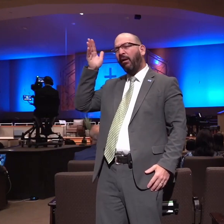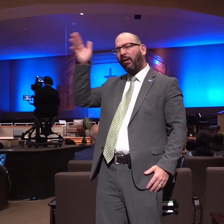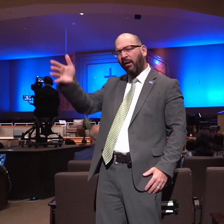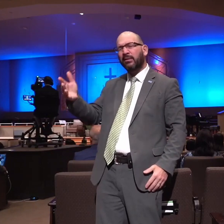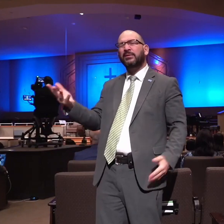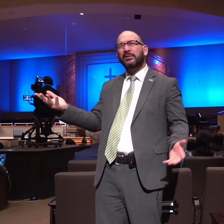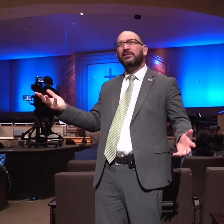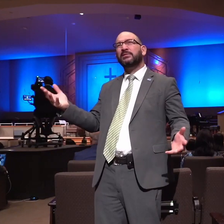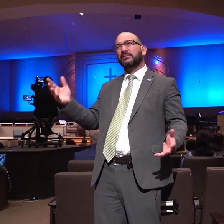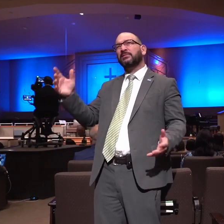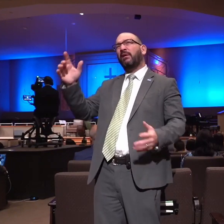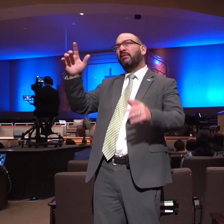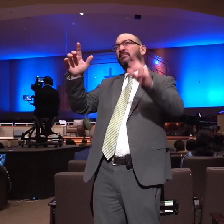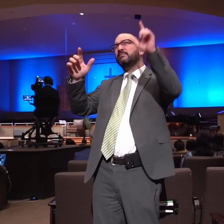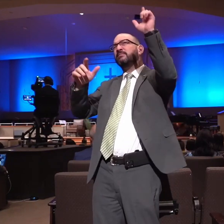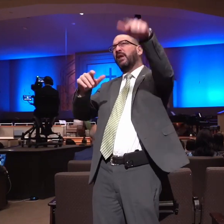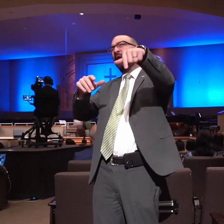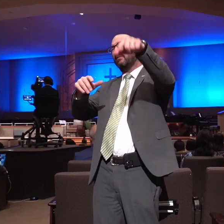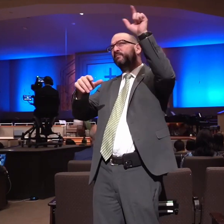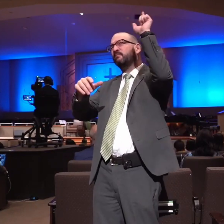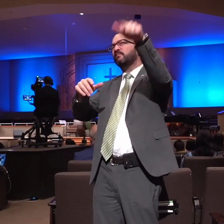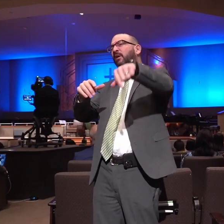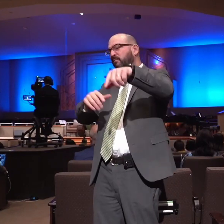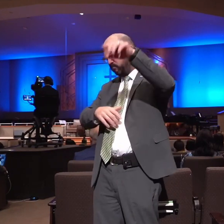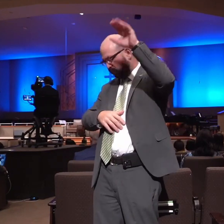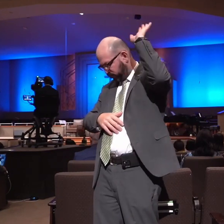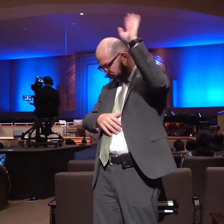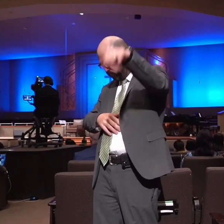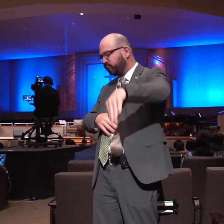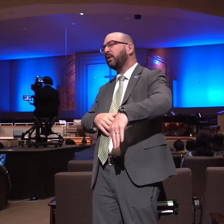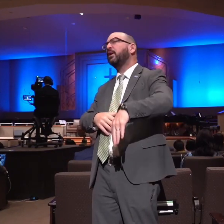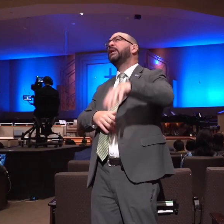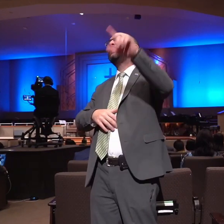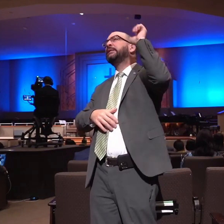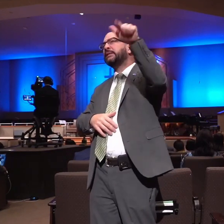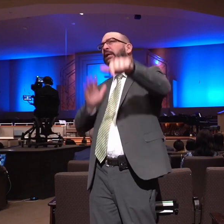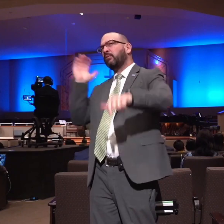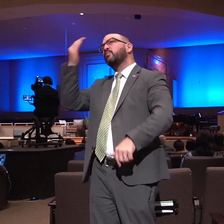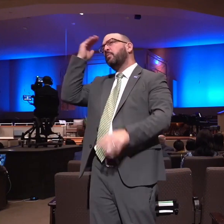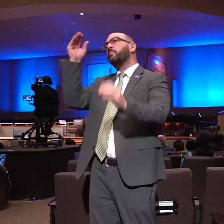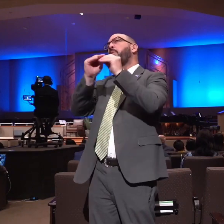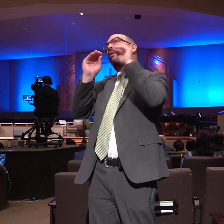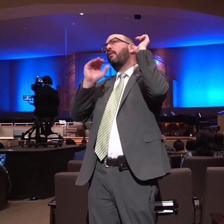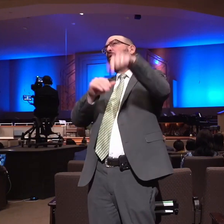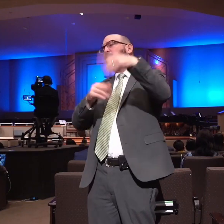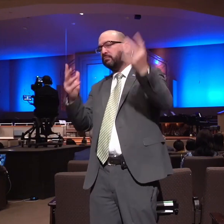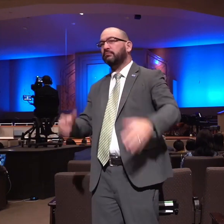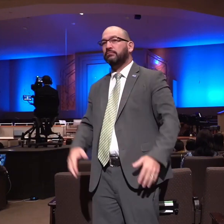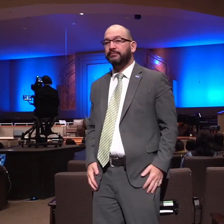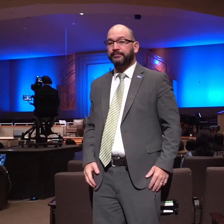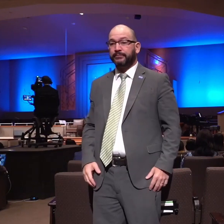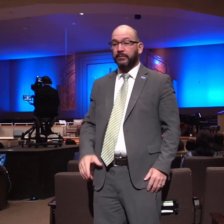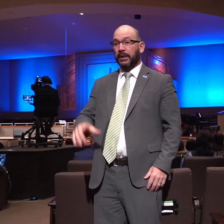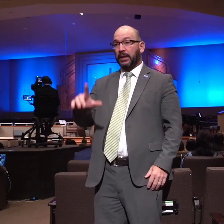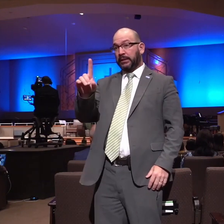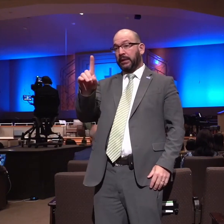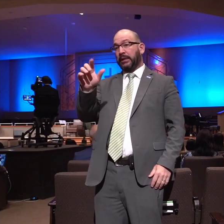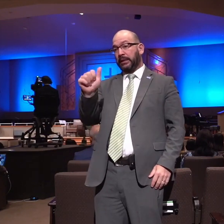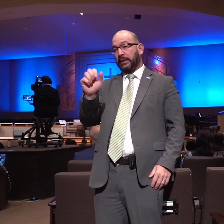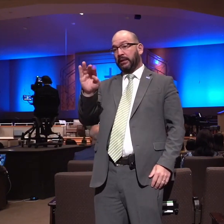worry about God's purpose later David Brainerd was born in 1718 to a